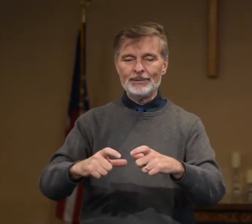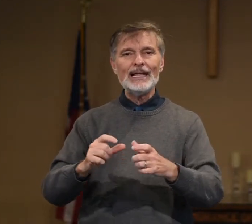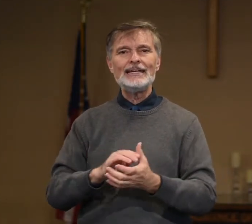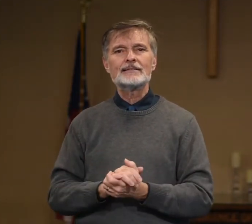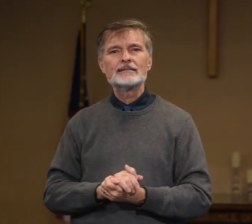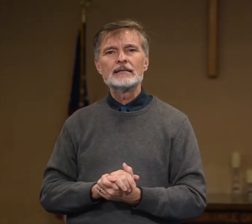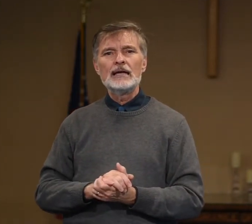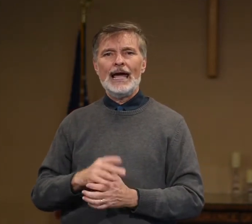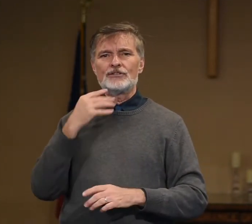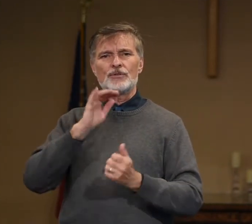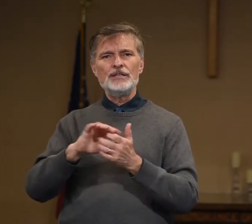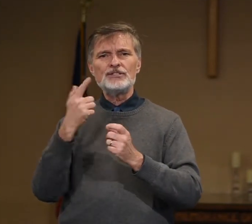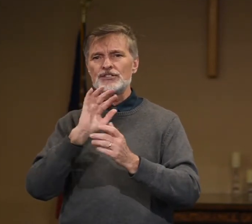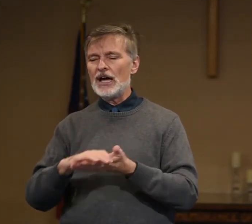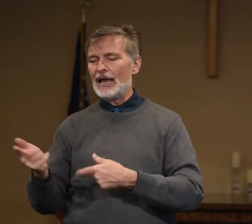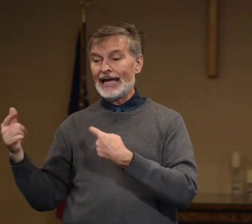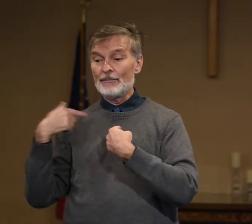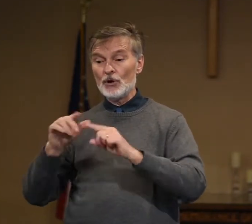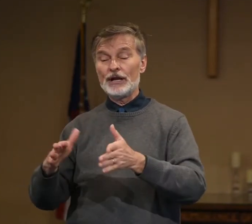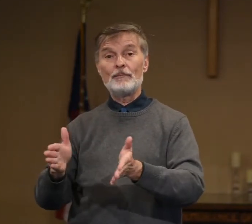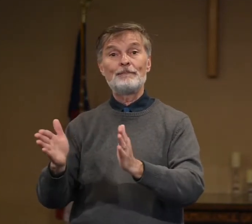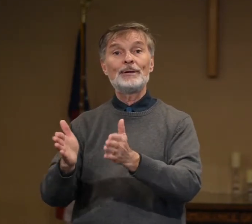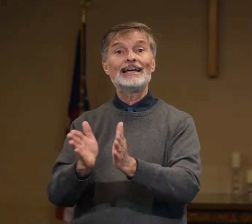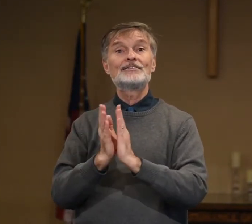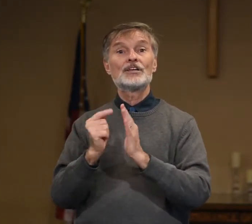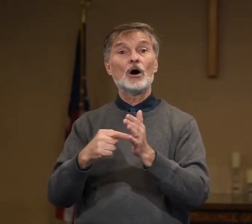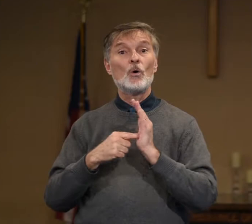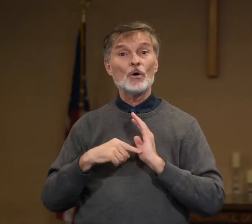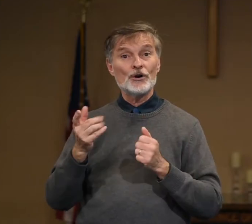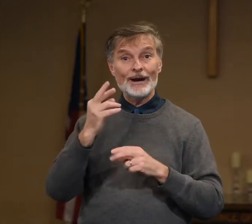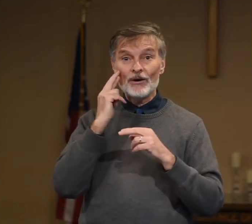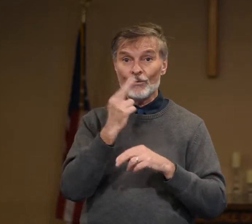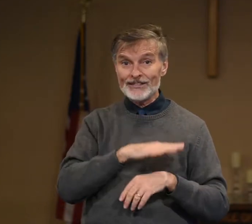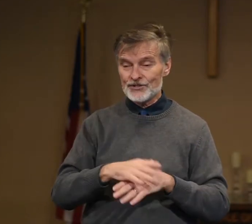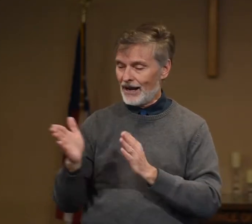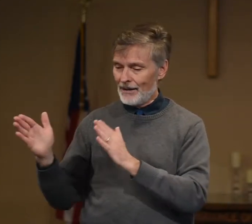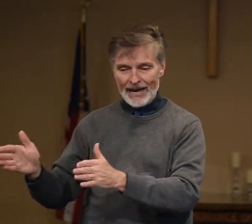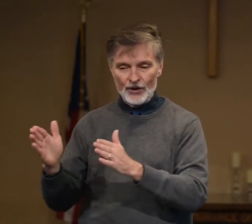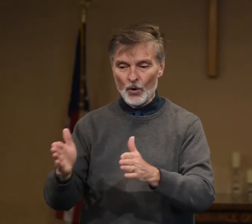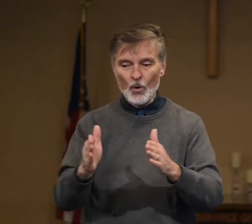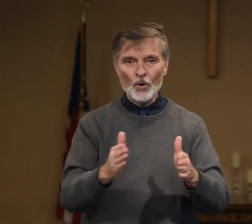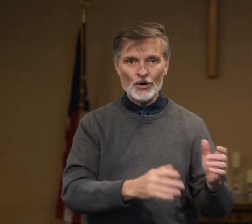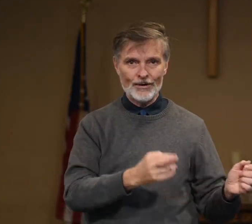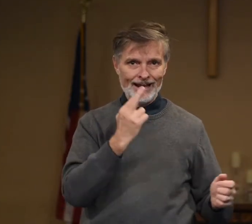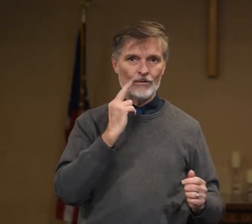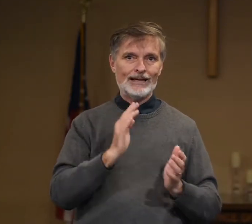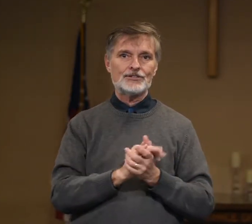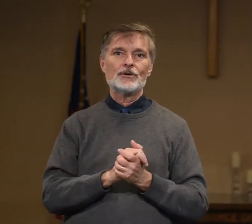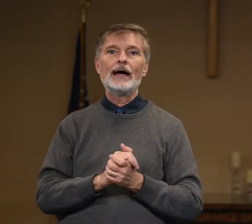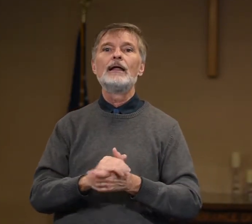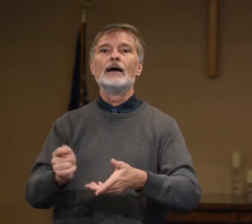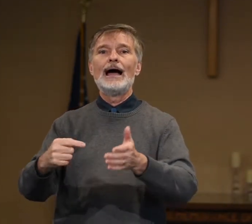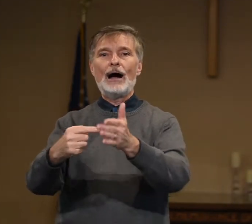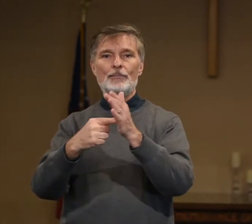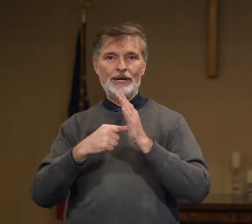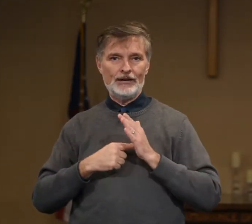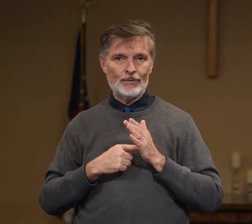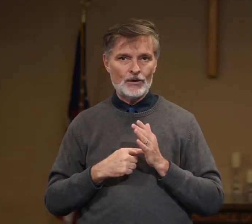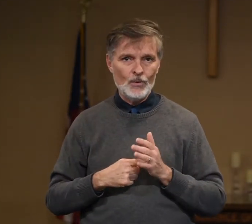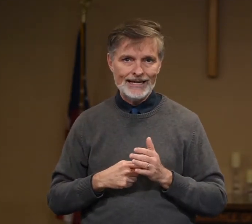plates. And so this is not like I'm going to place an order at a restaurant. I'm not going to order at a restaurant. I would put in a request